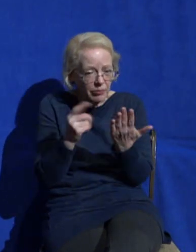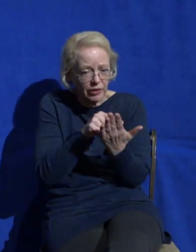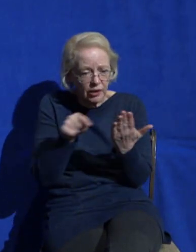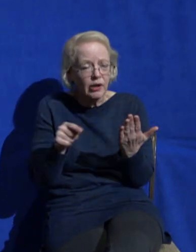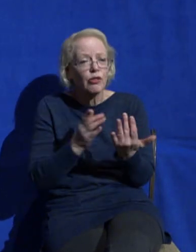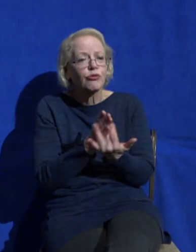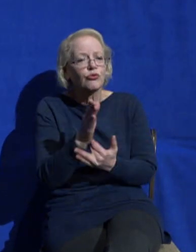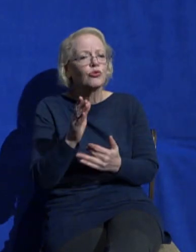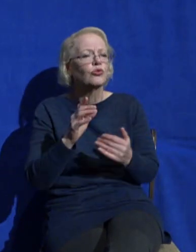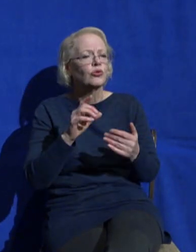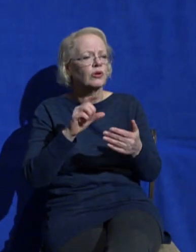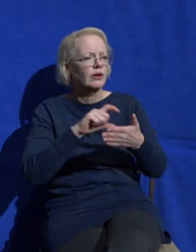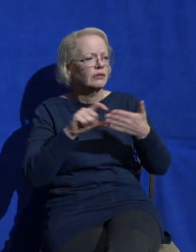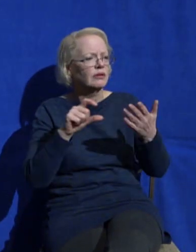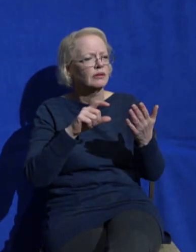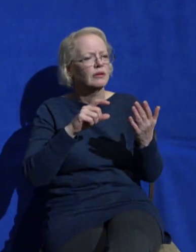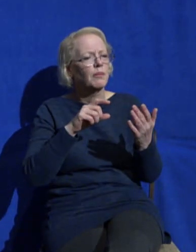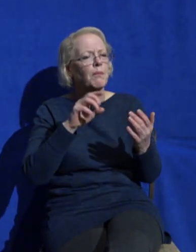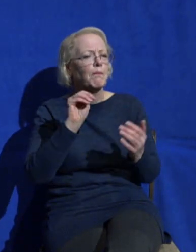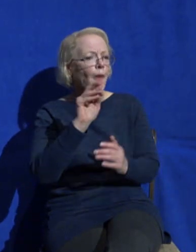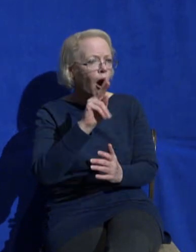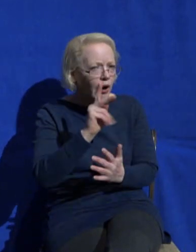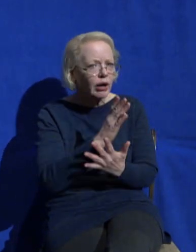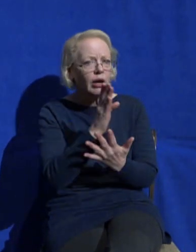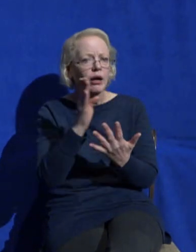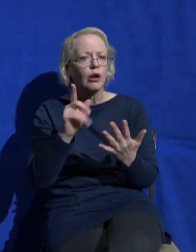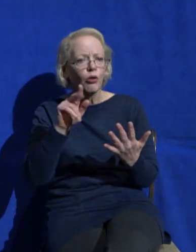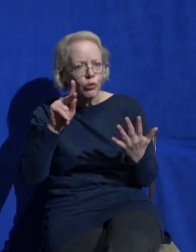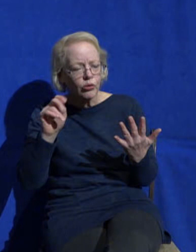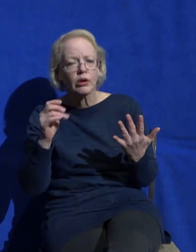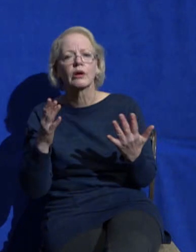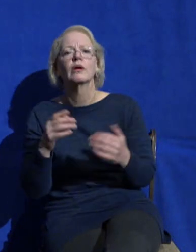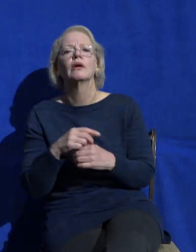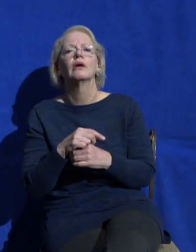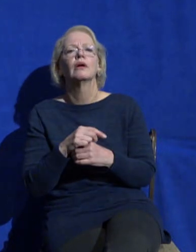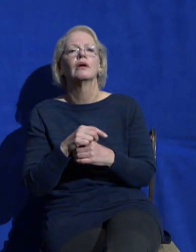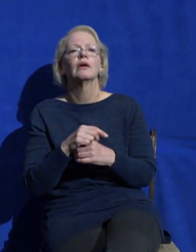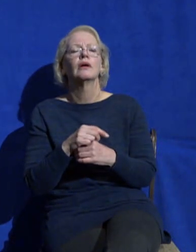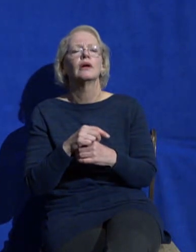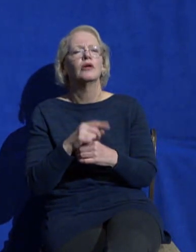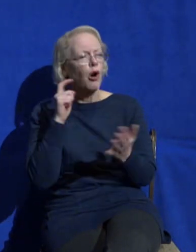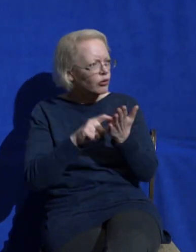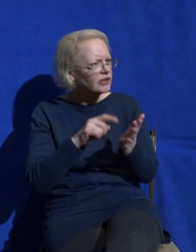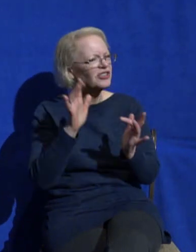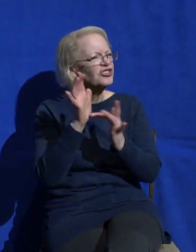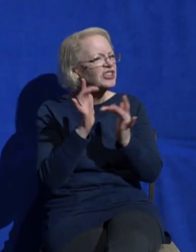it says Jesus often withdrew to lonely places to pray